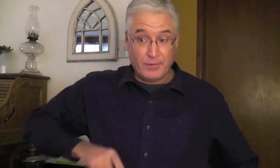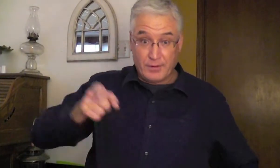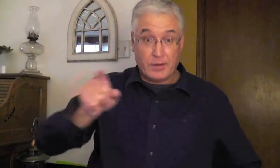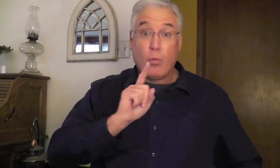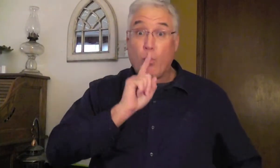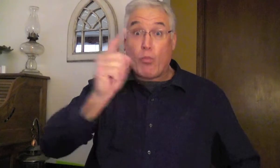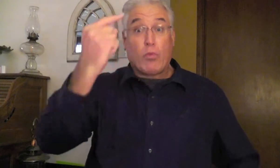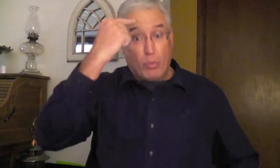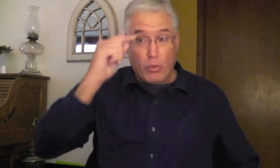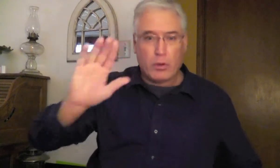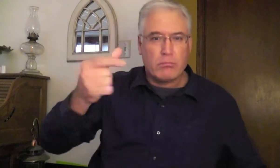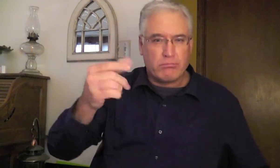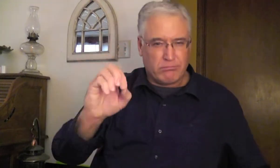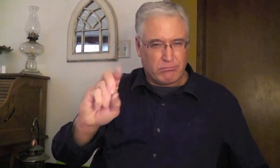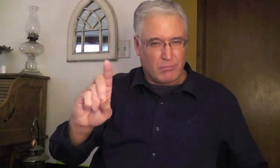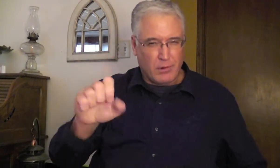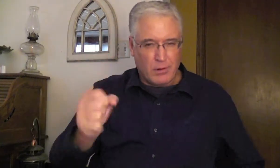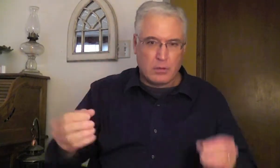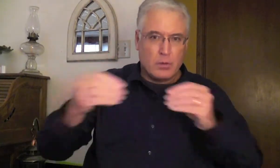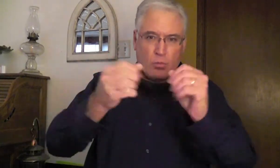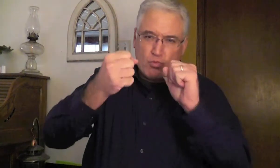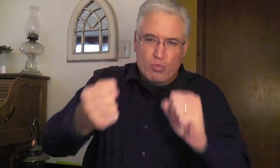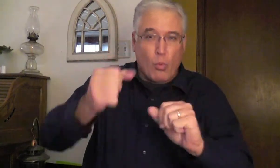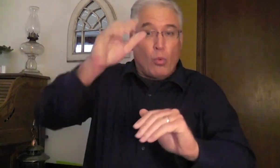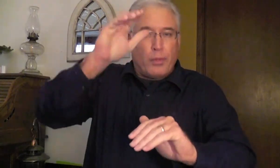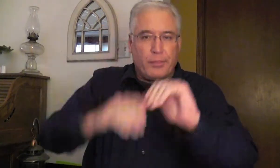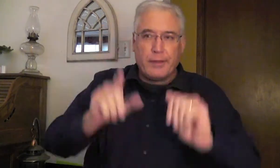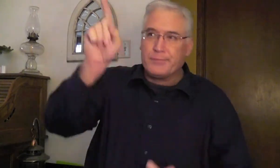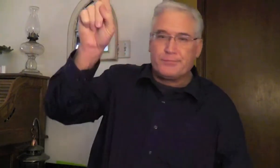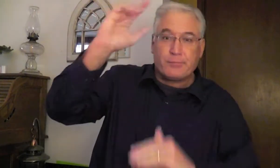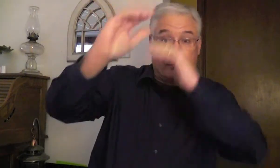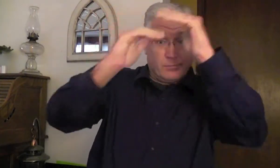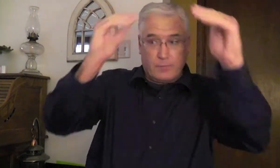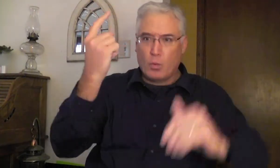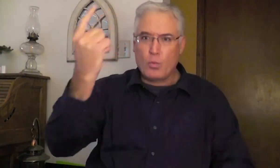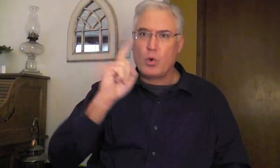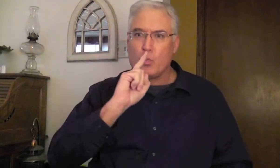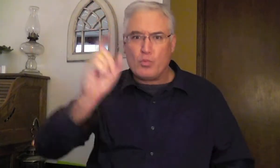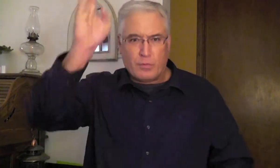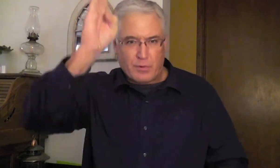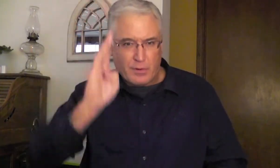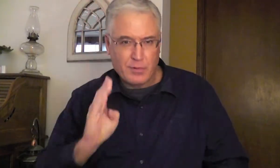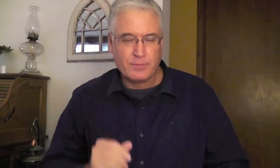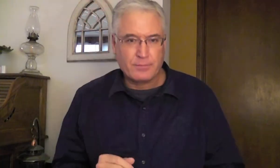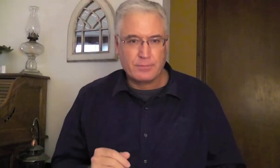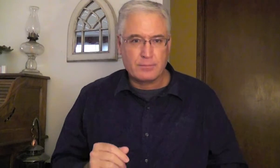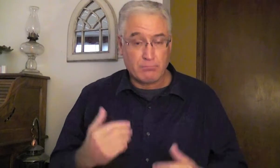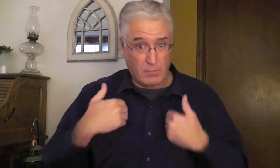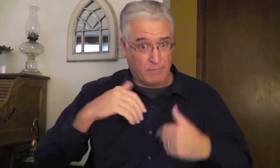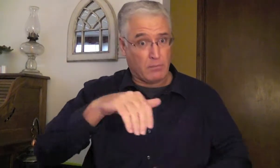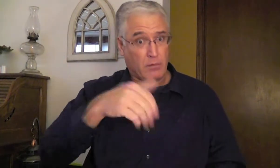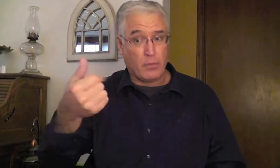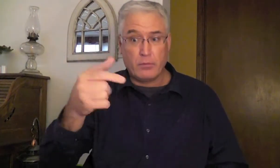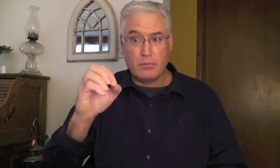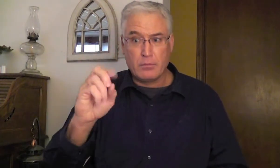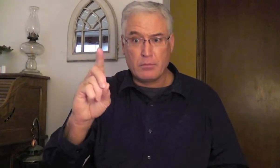It seemed that King Nebuchadnezzar thought that his gods were stronger than the one god in heaven, who is the true god.